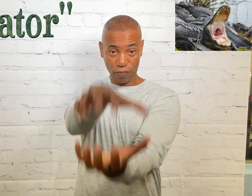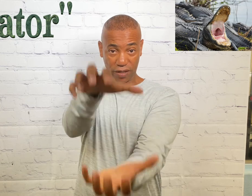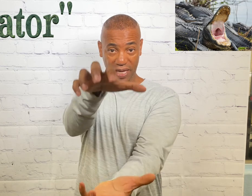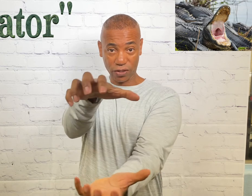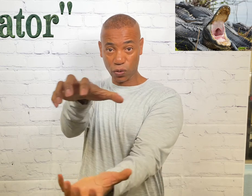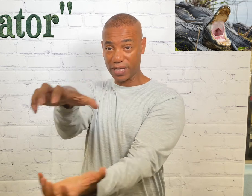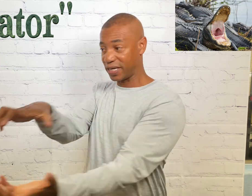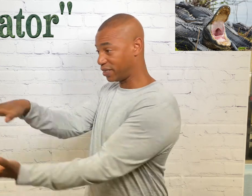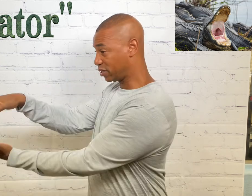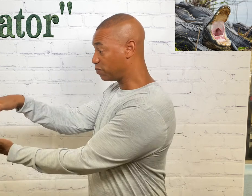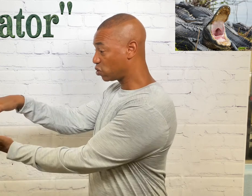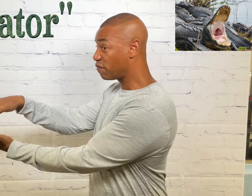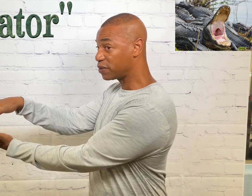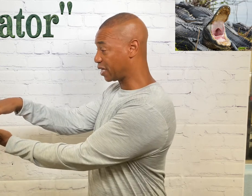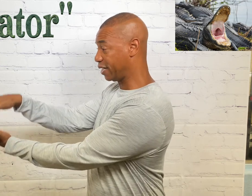bring them together twice like this. Let me show you from the side.